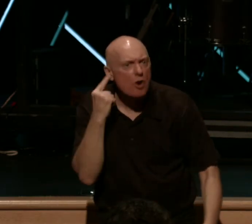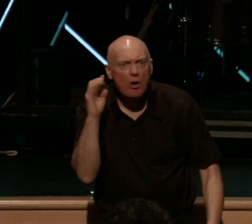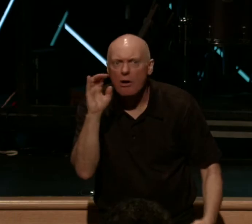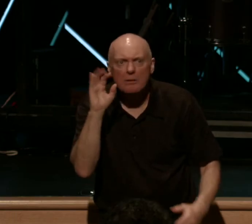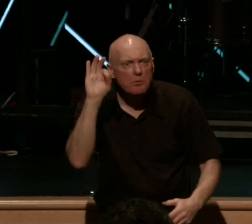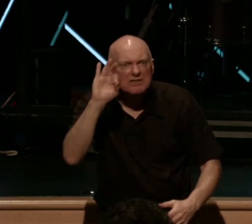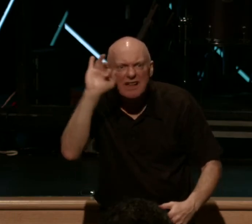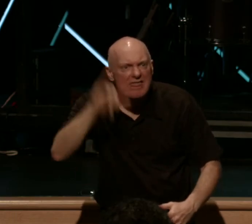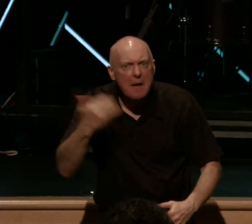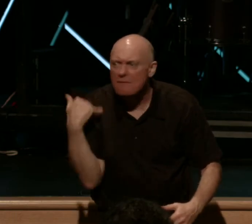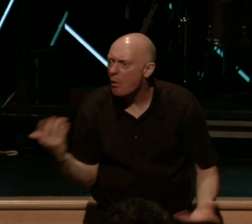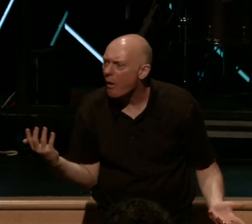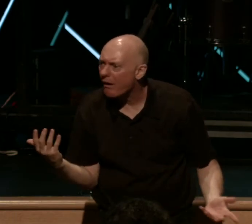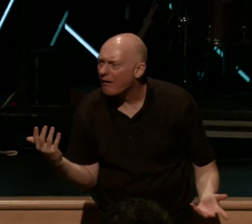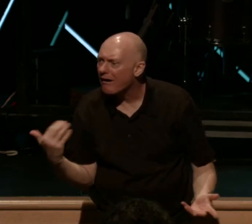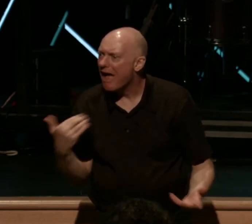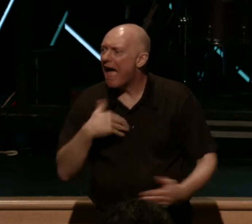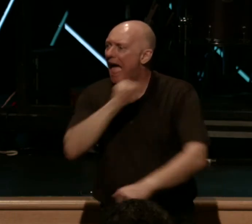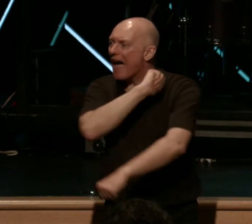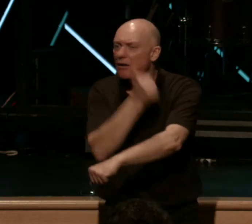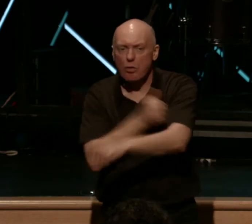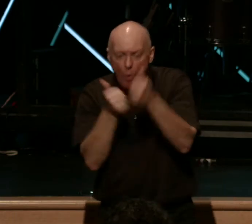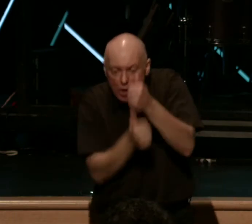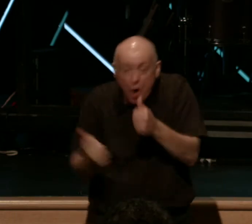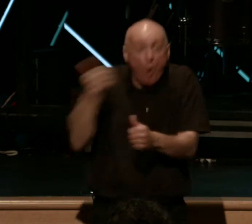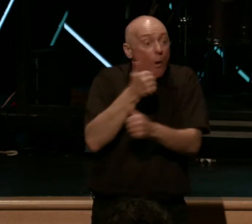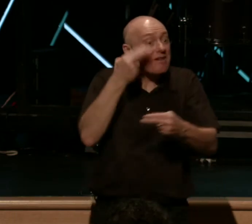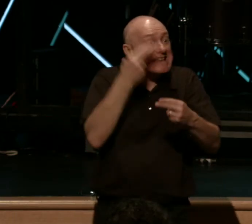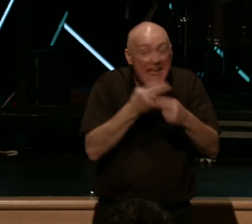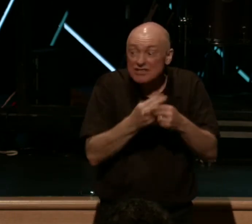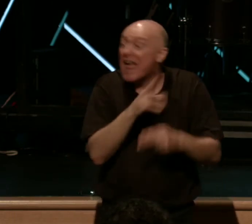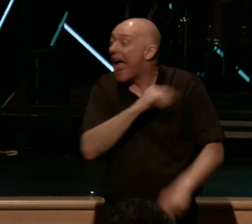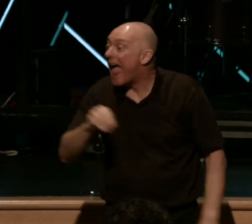this. He also had authority over nature and the demons. Look at verse 34.